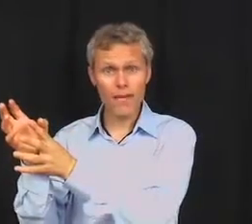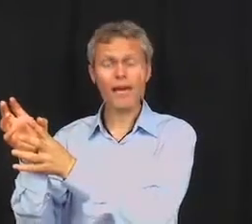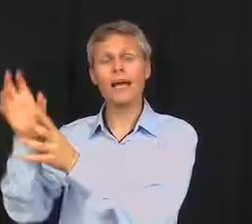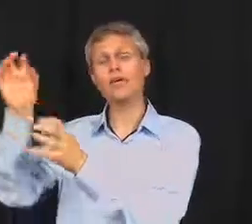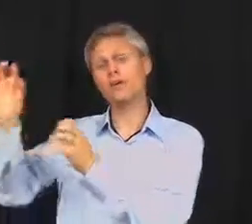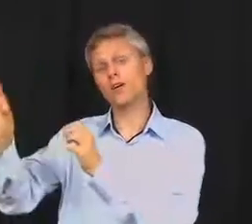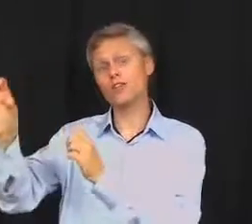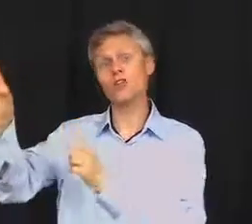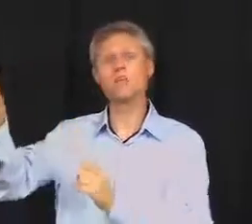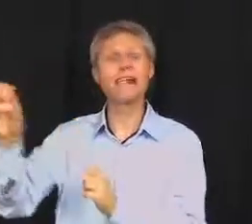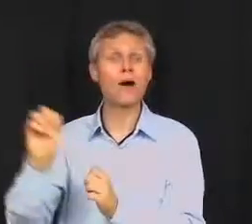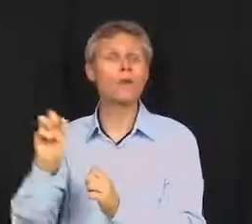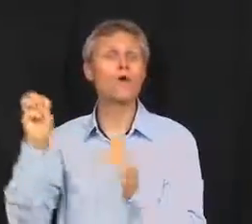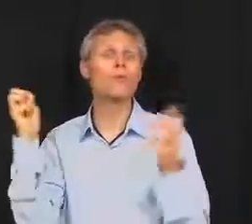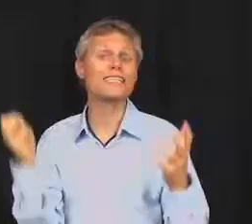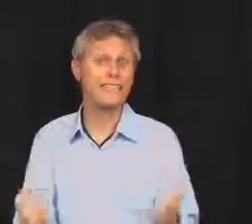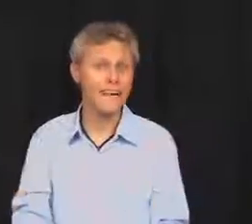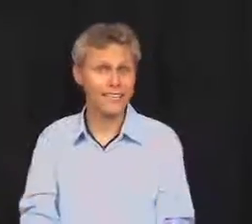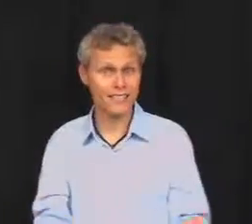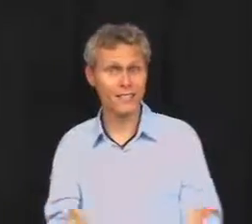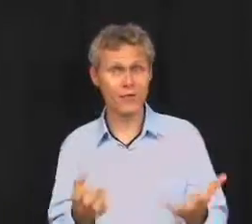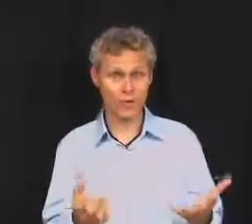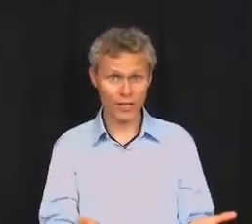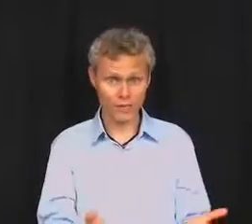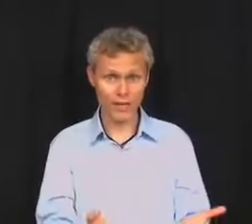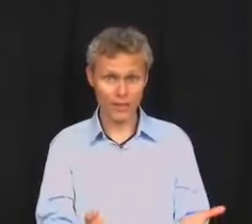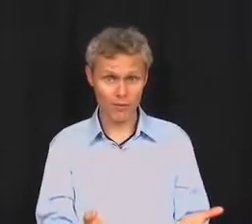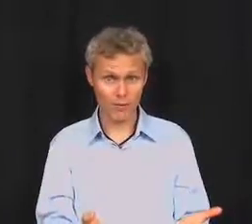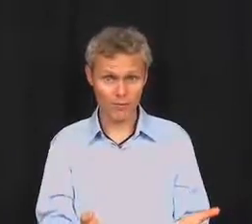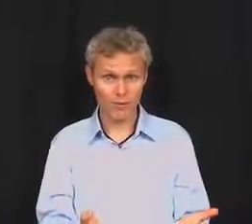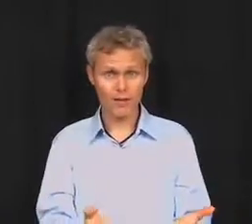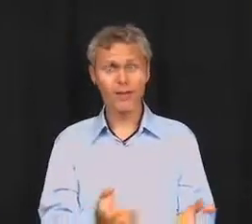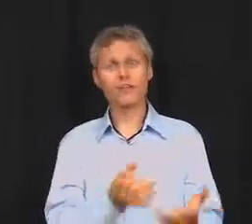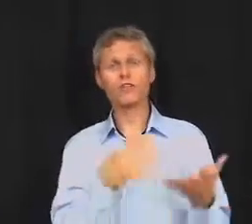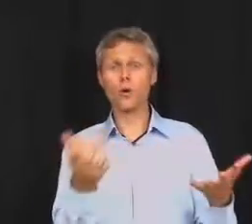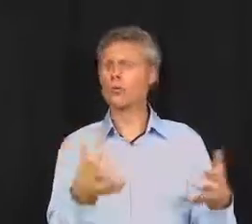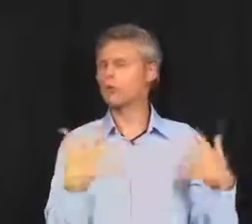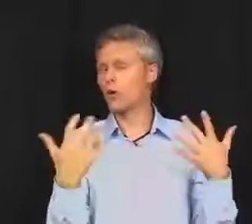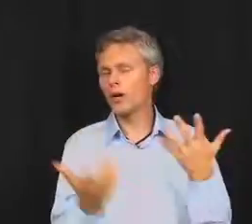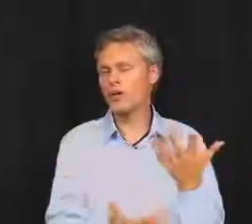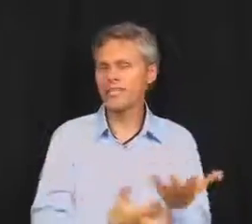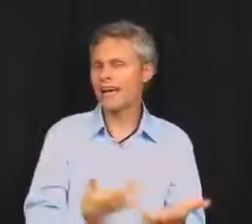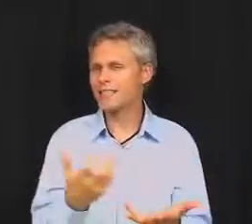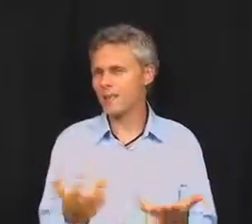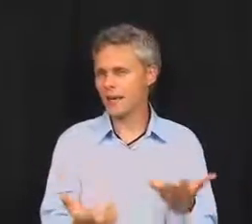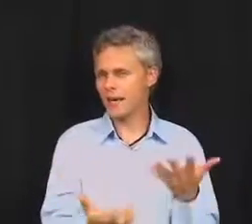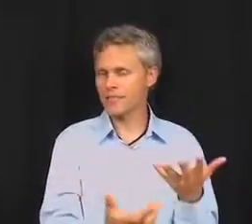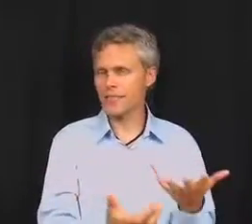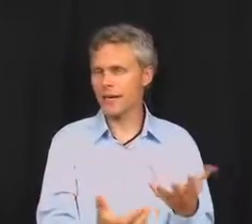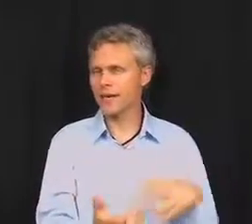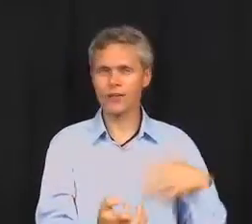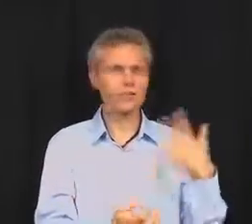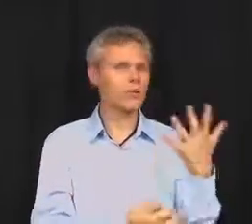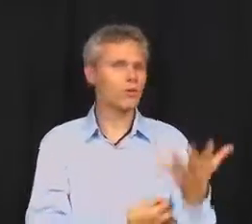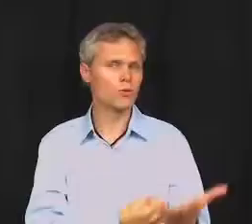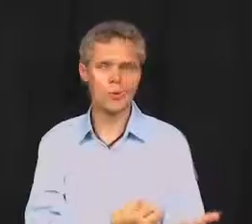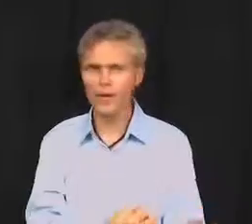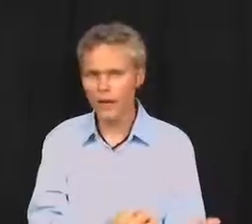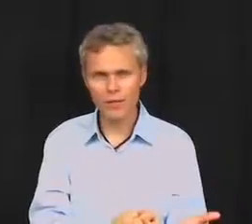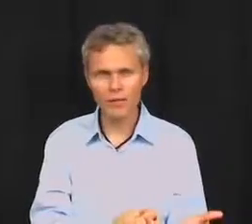And you can also download the text for each video. So if you don't understand something I'm saying, there's some new vocabulary